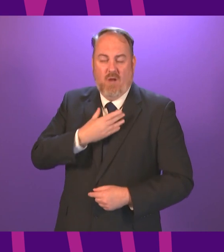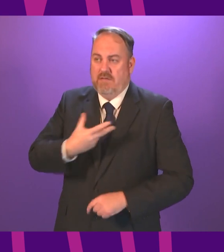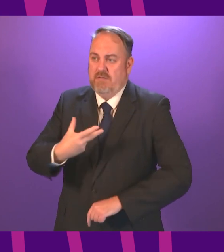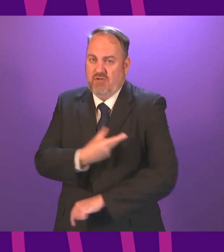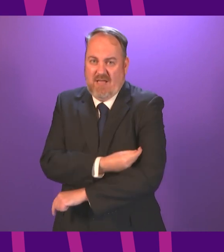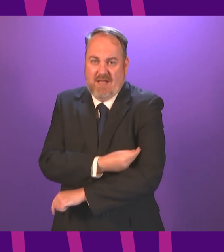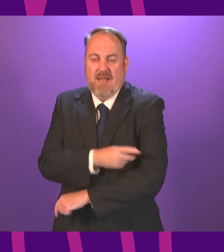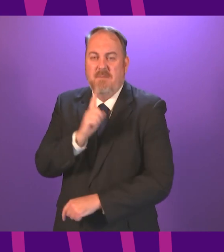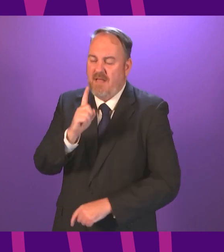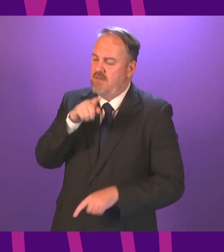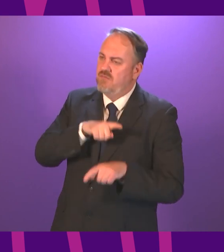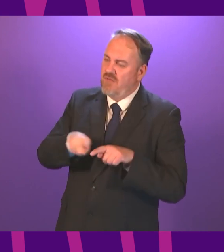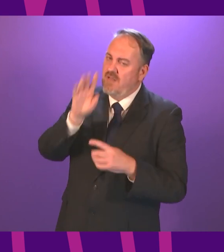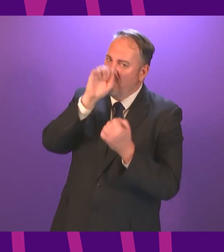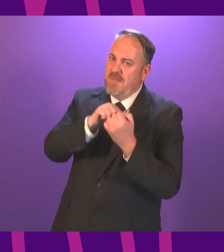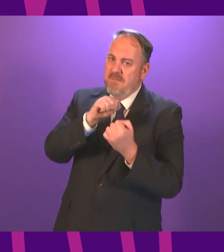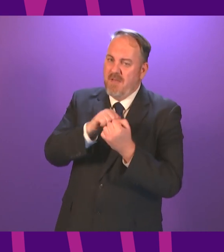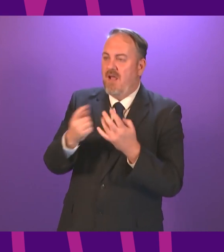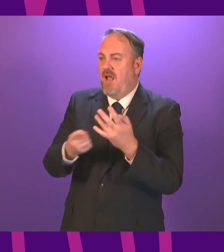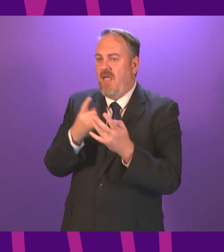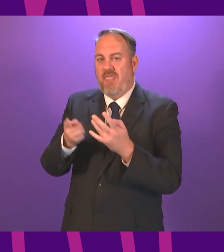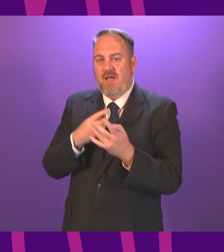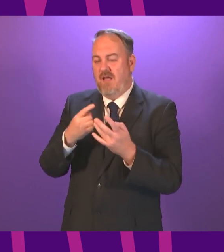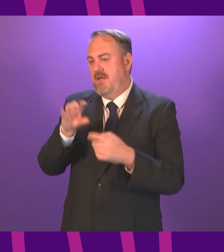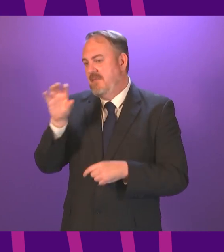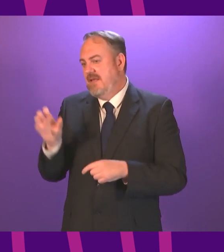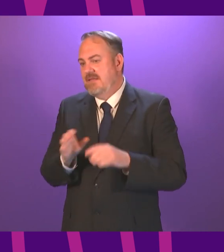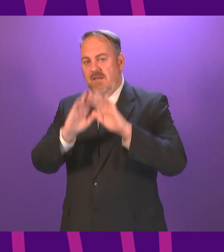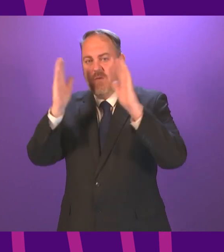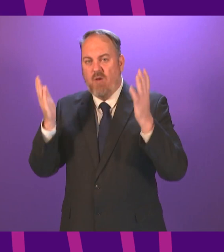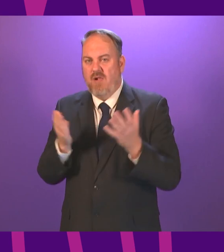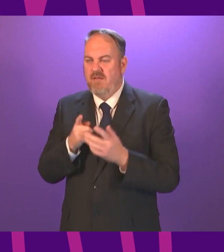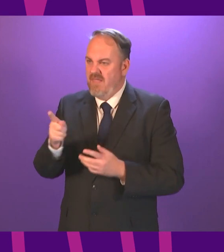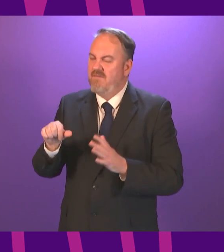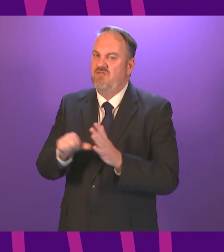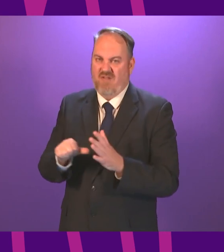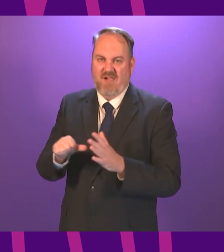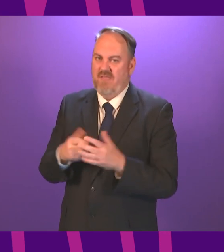please let us not forget those countries which are not as rich and fortunate as we are thank you